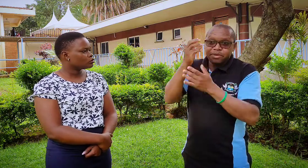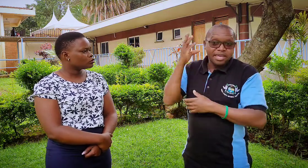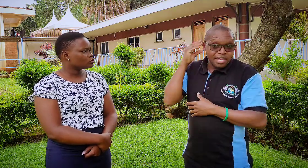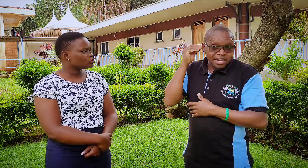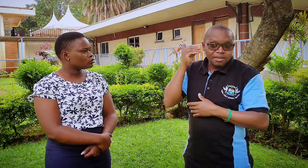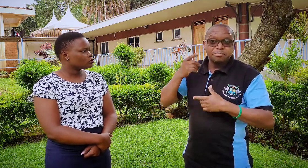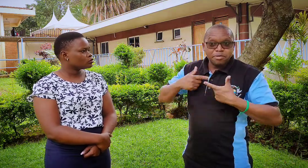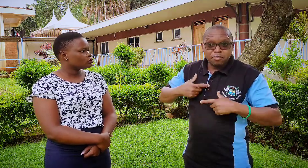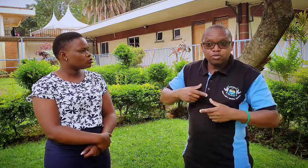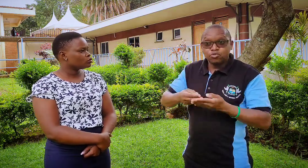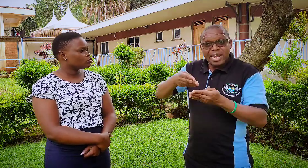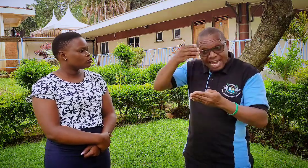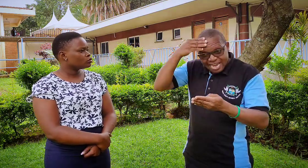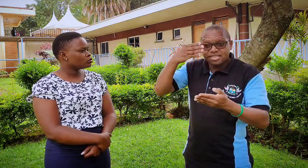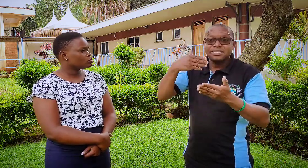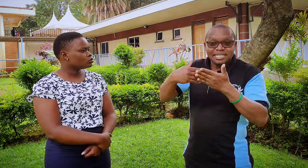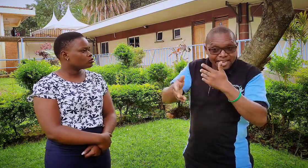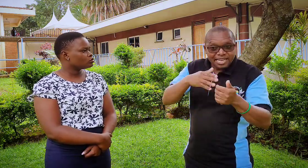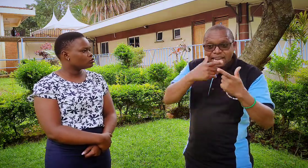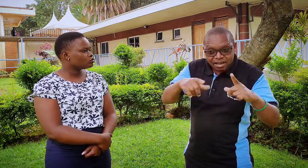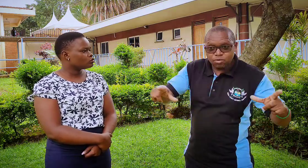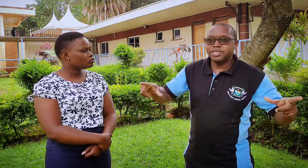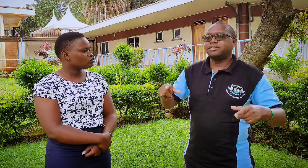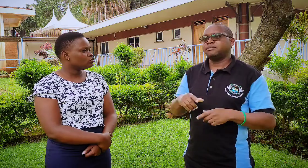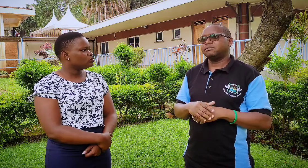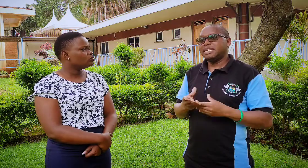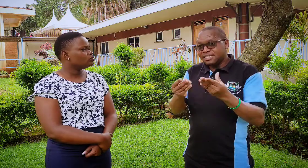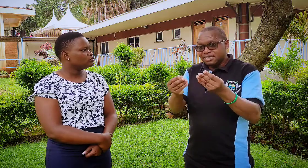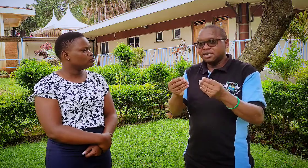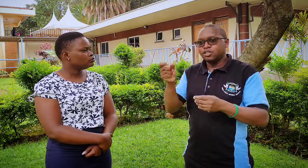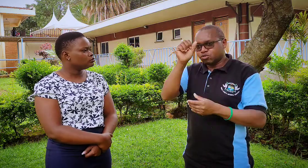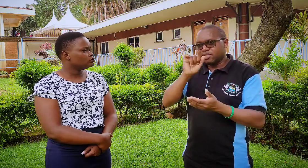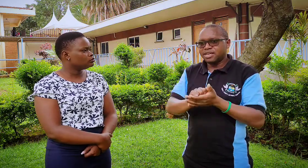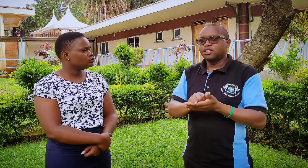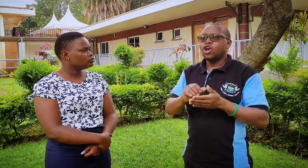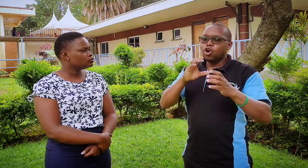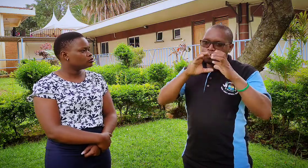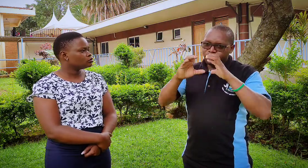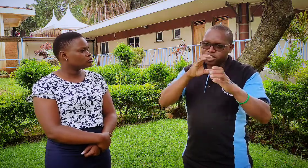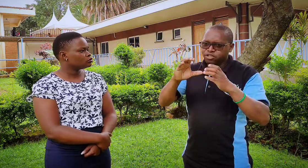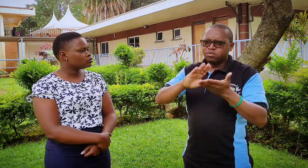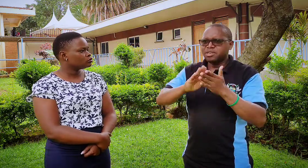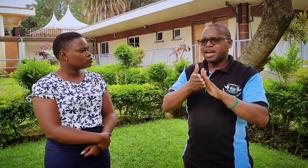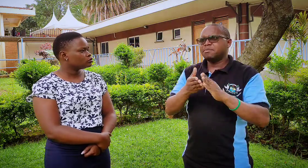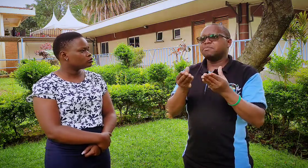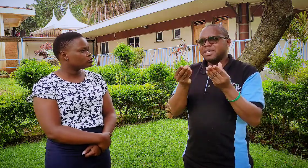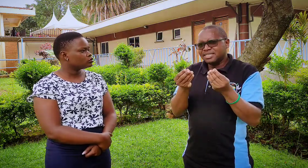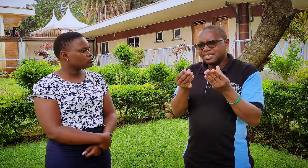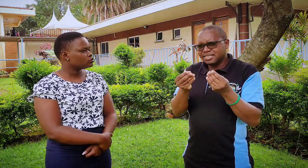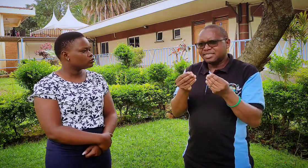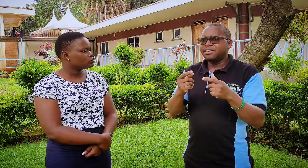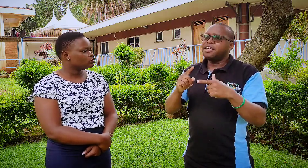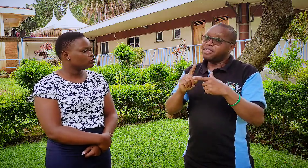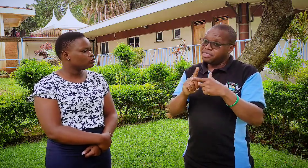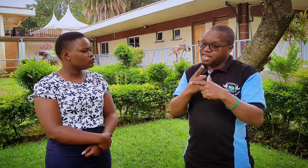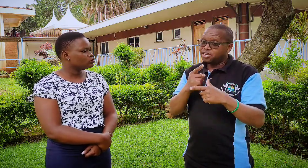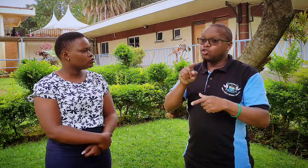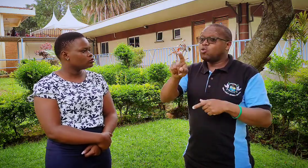hearing people to learn sign sign language easily. So that communication becomes easy. Then your